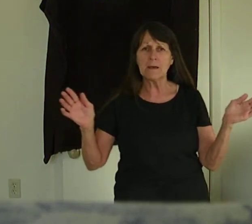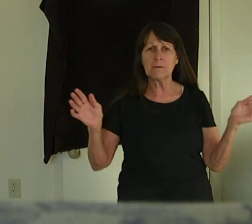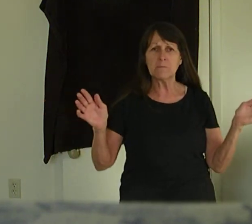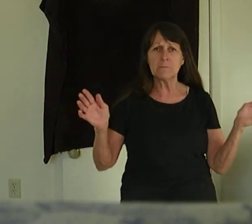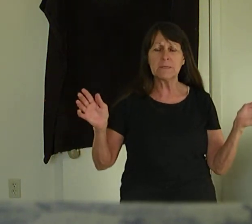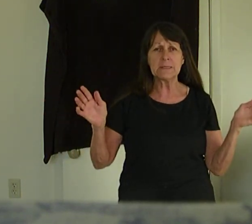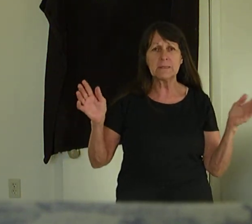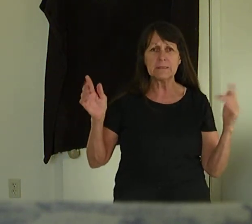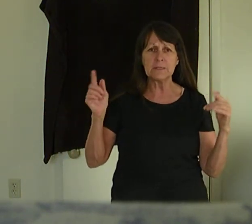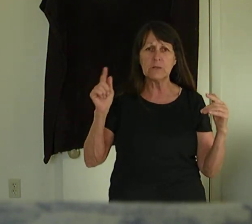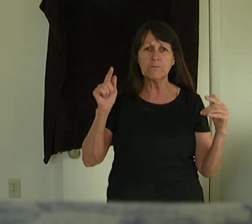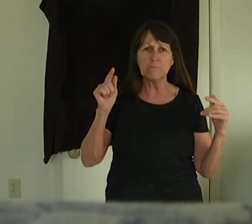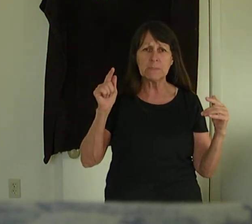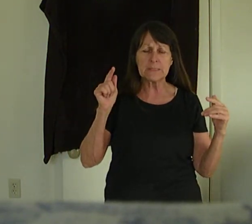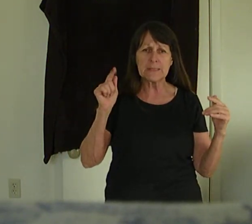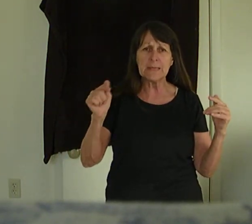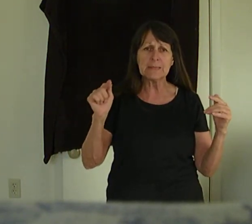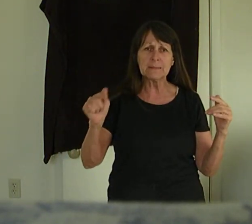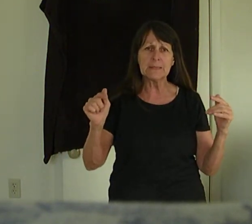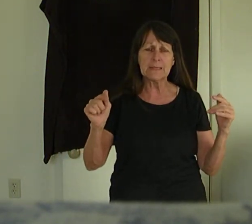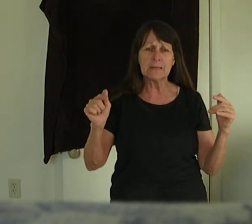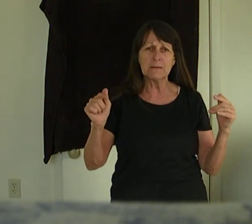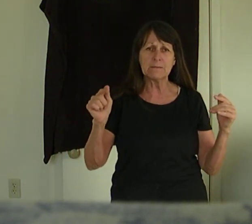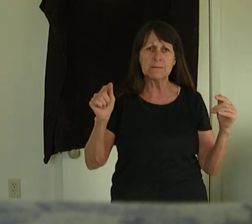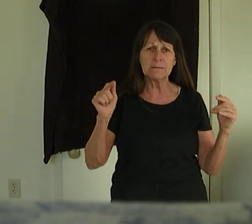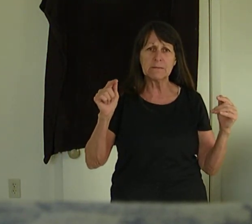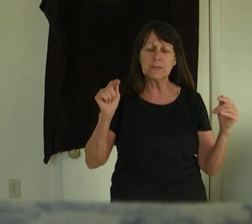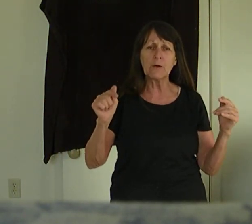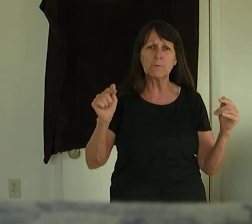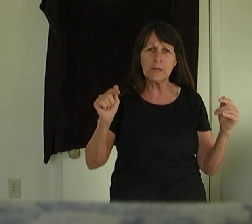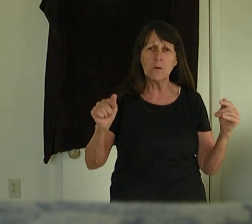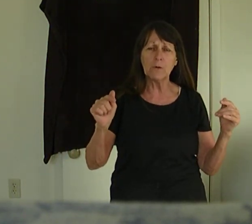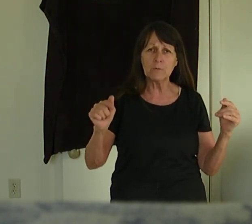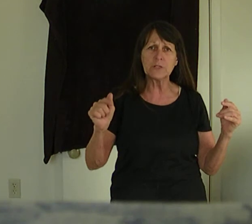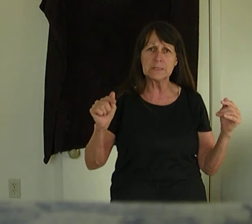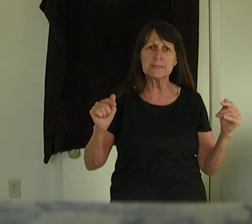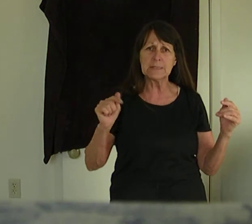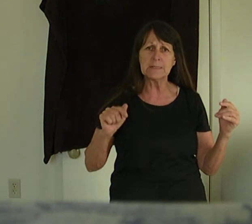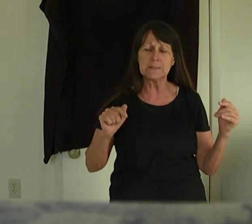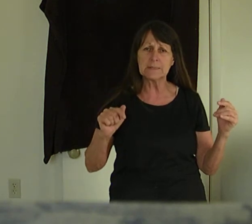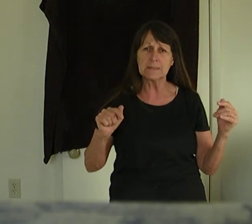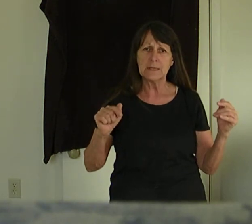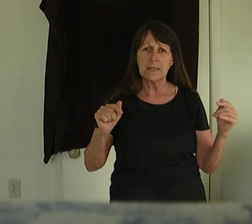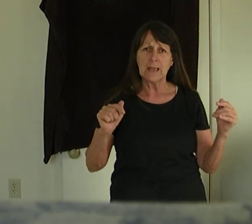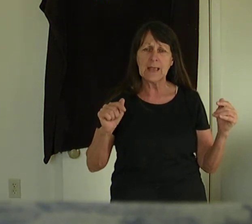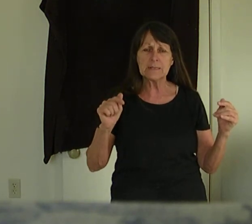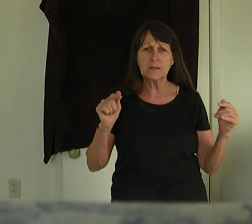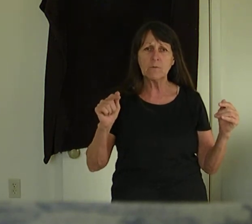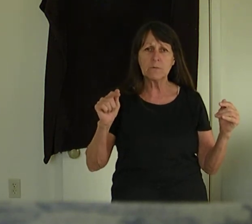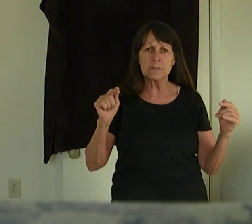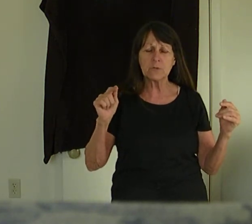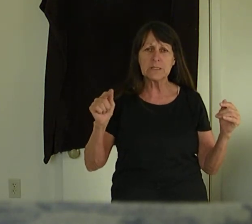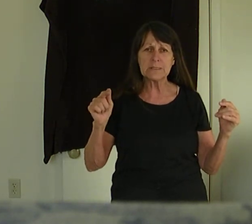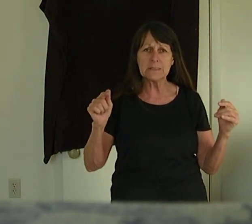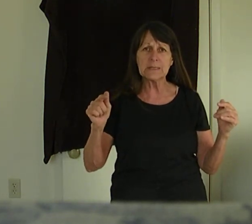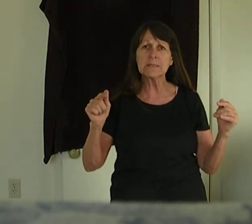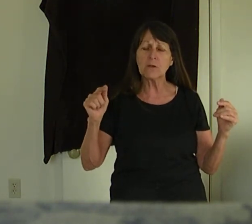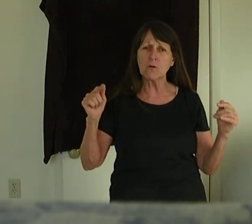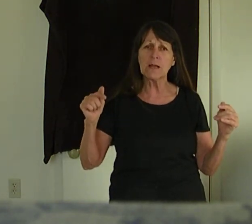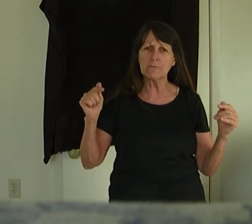then you've mistakenly, you don't know who Jesus is. And so Jesus is our Heavenly